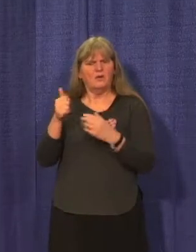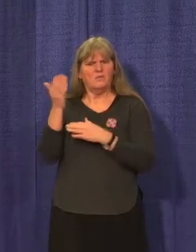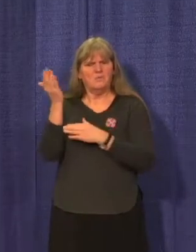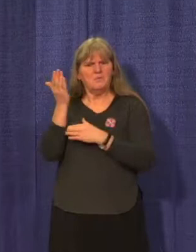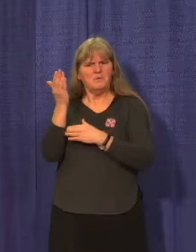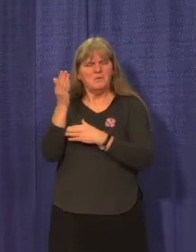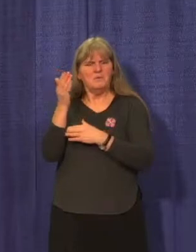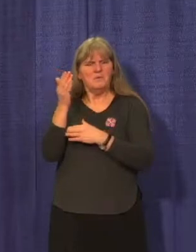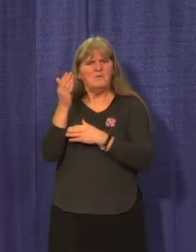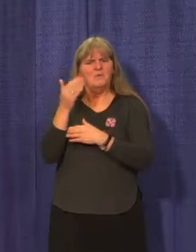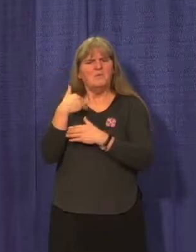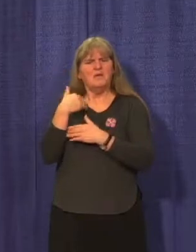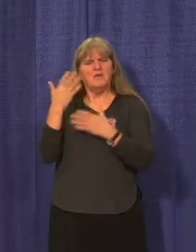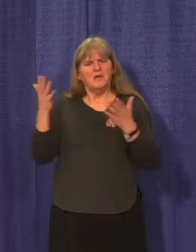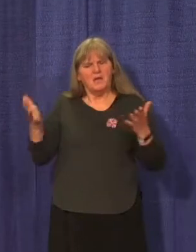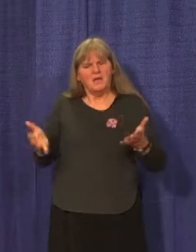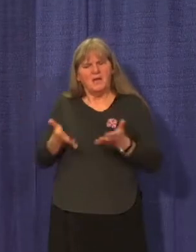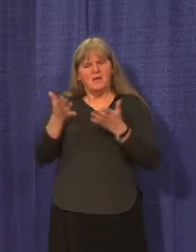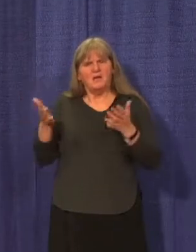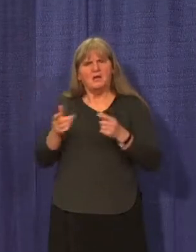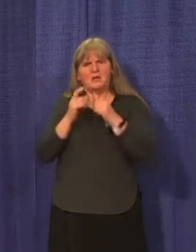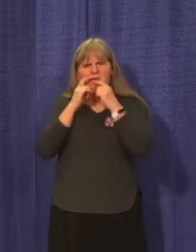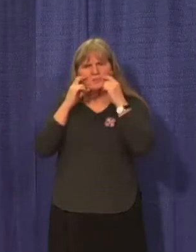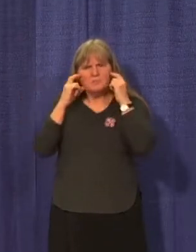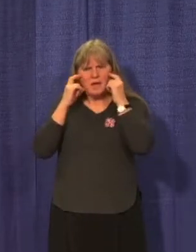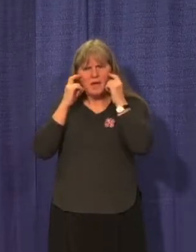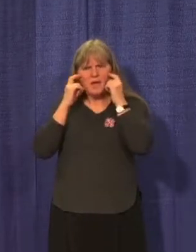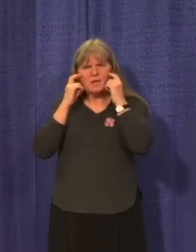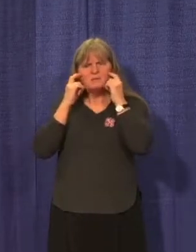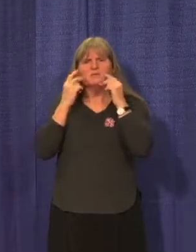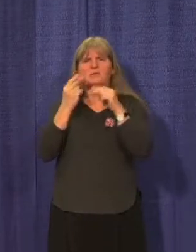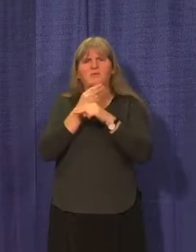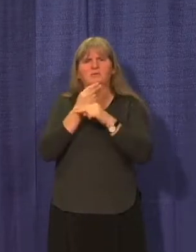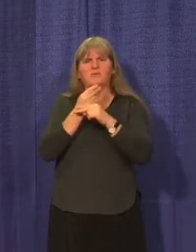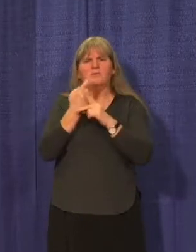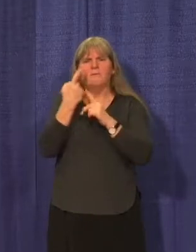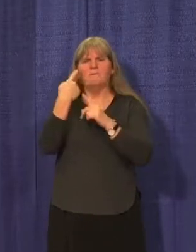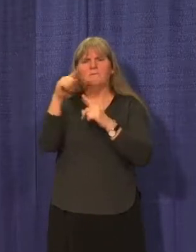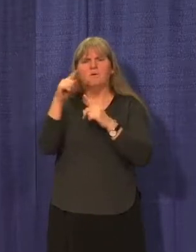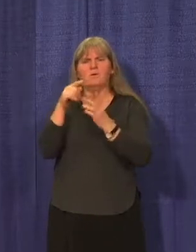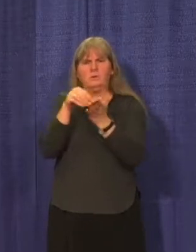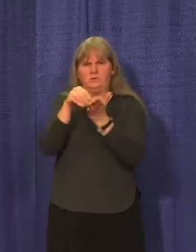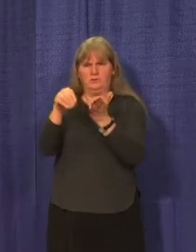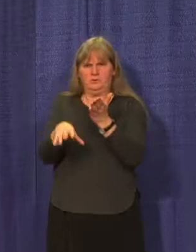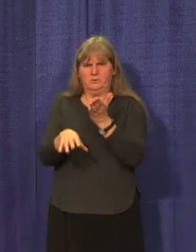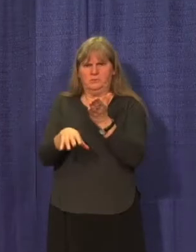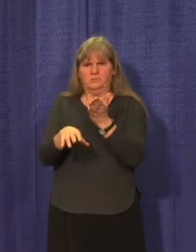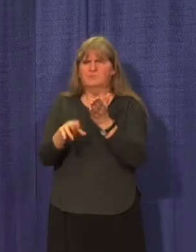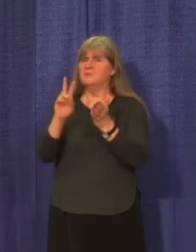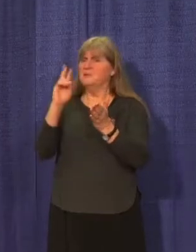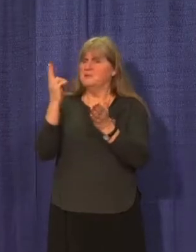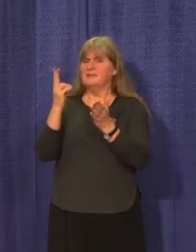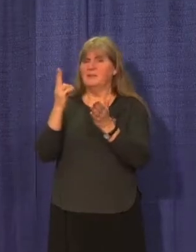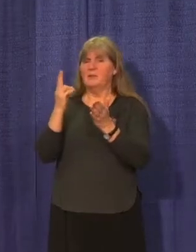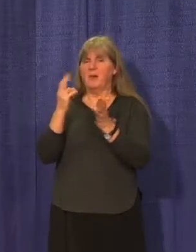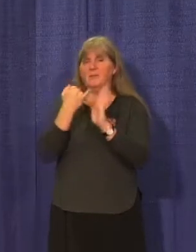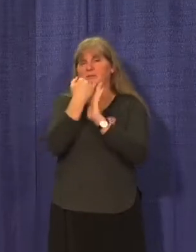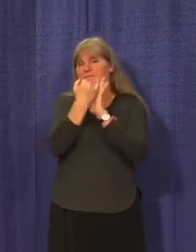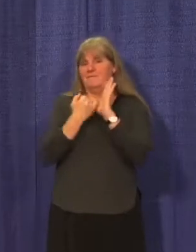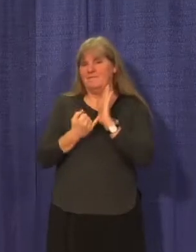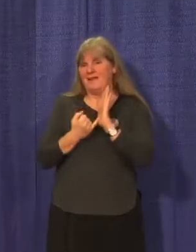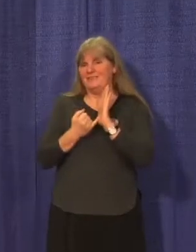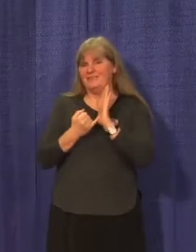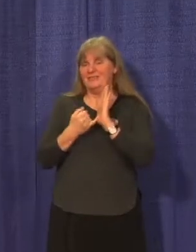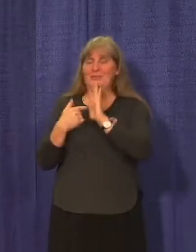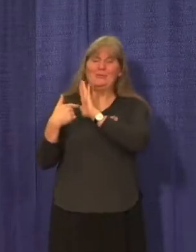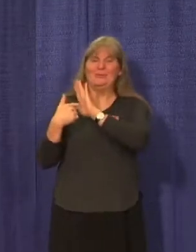course, encourage the mask used by students. They are becoming quite a fashion statement in